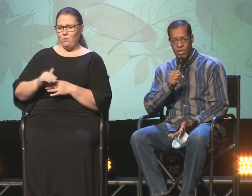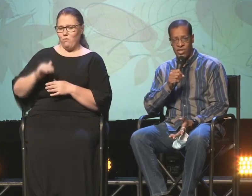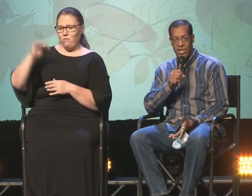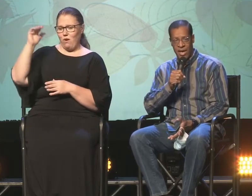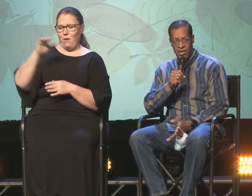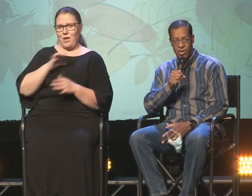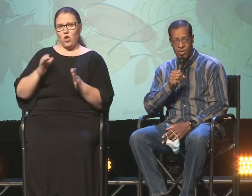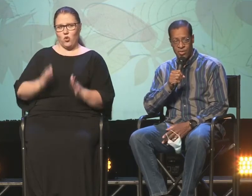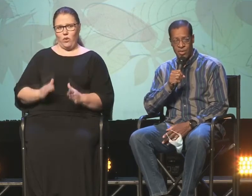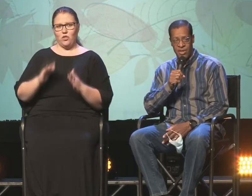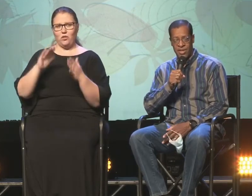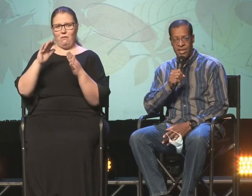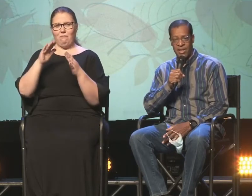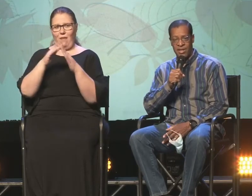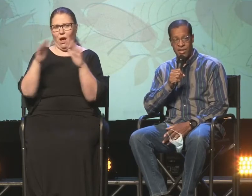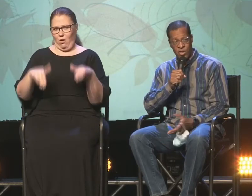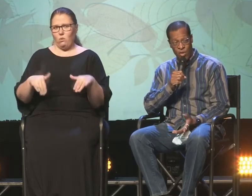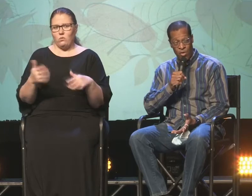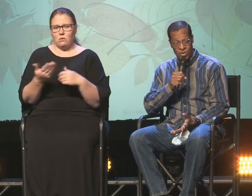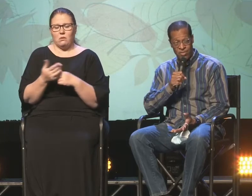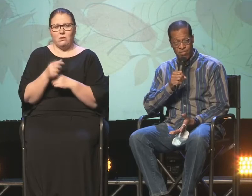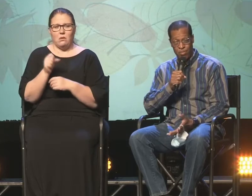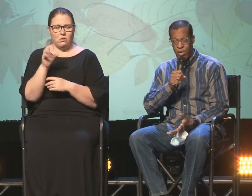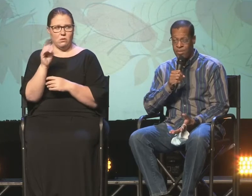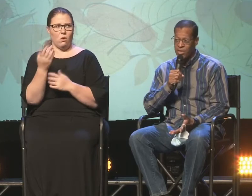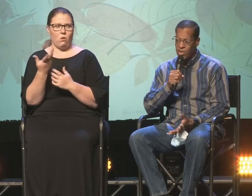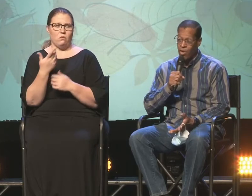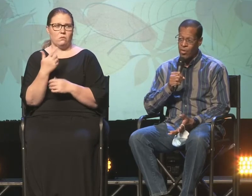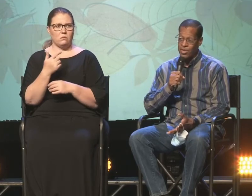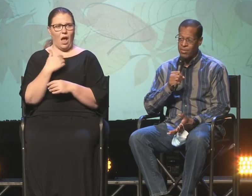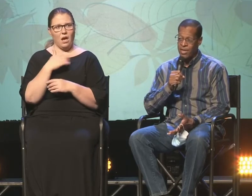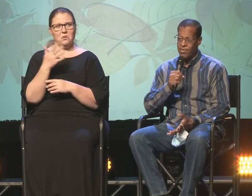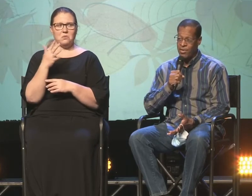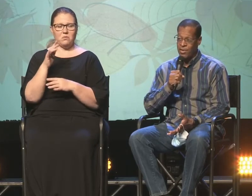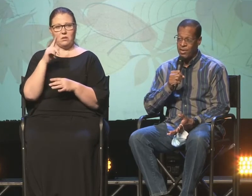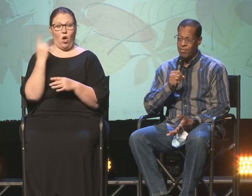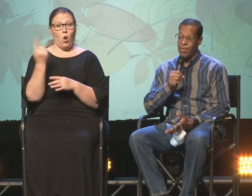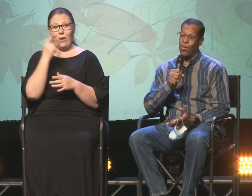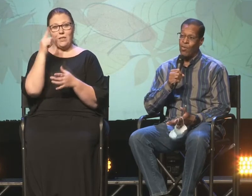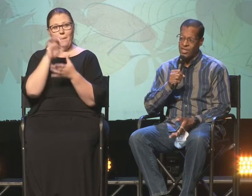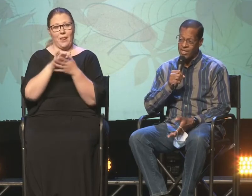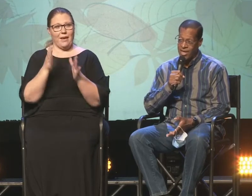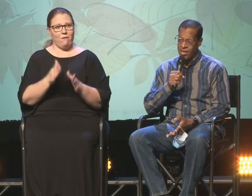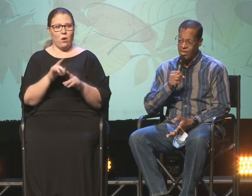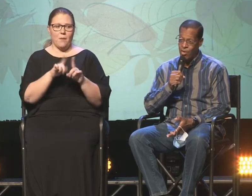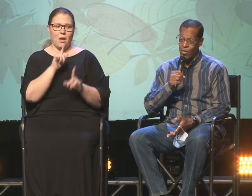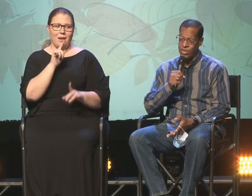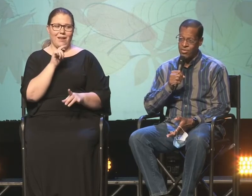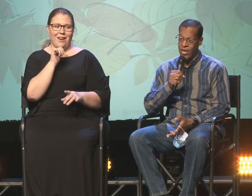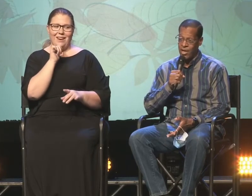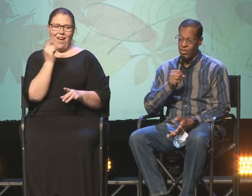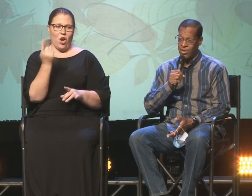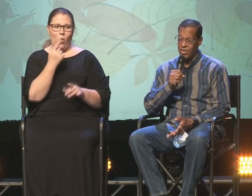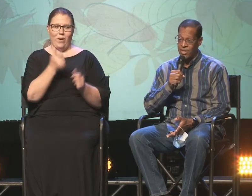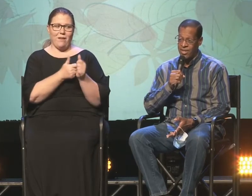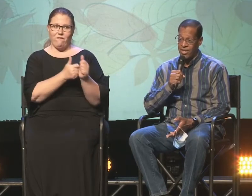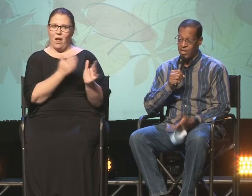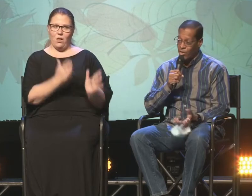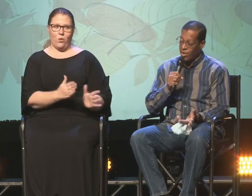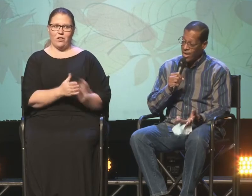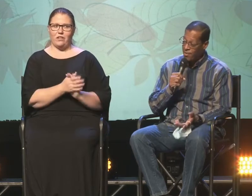Christian household. And so I was pretty much always a believer, but I was not always a follower.